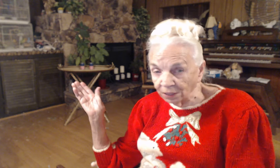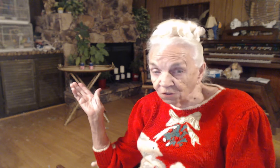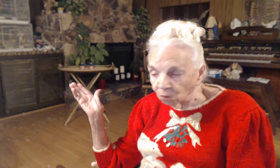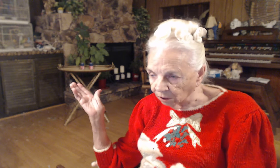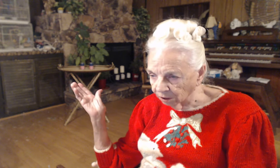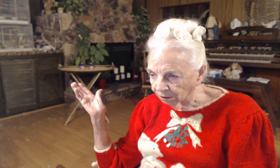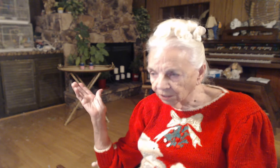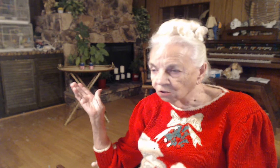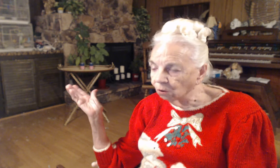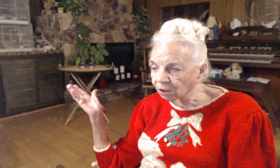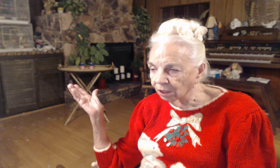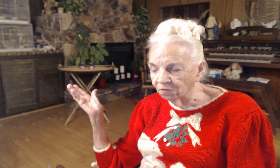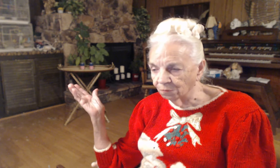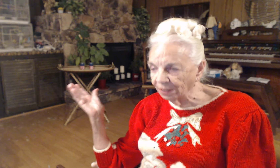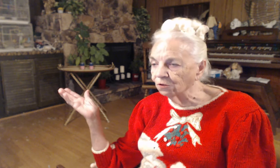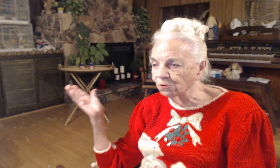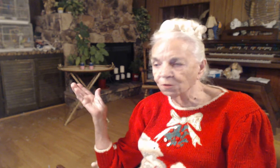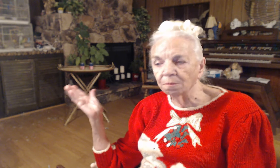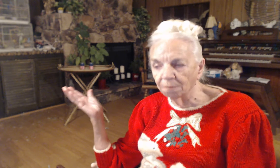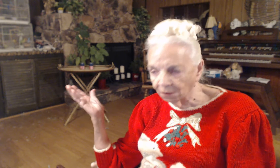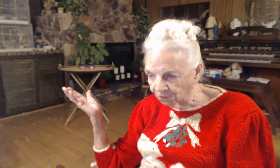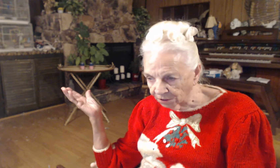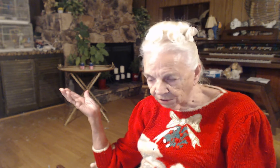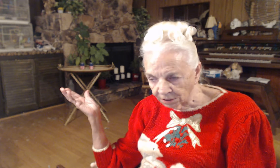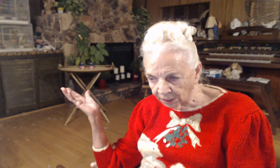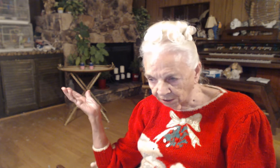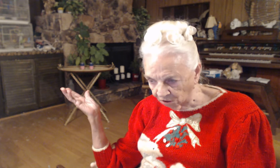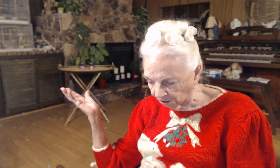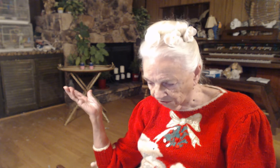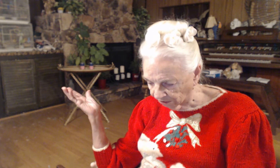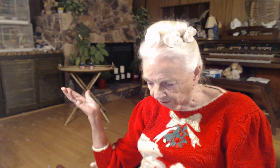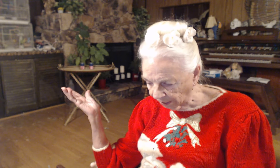door? The door of Peter's mother-in-law's house.